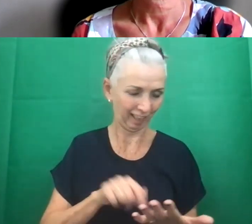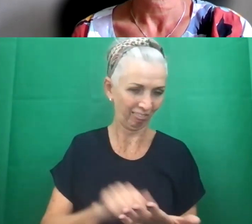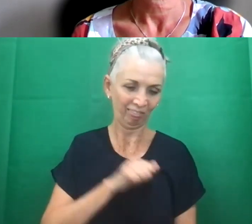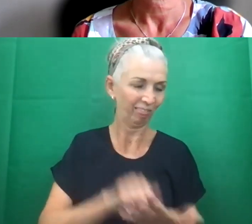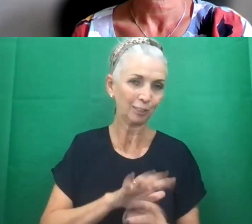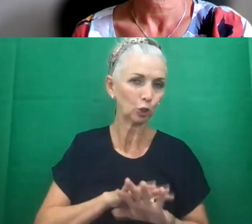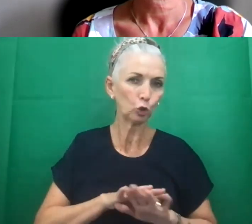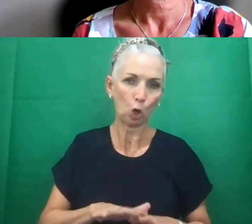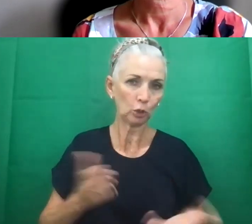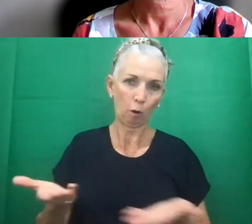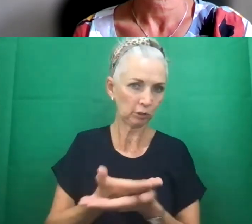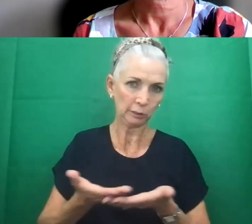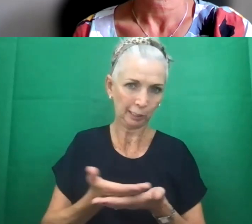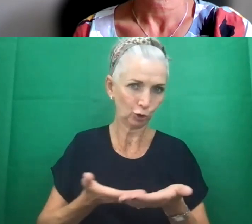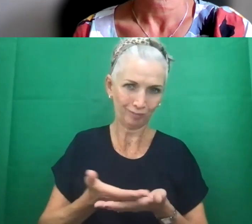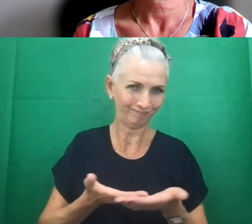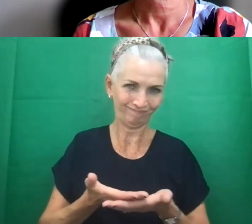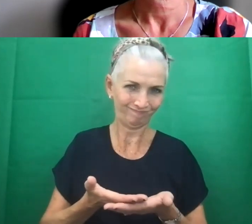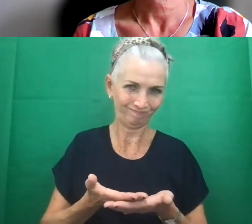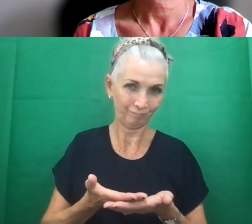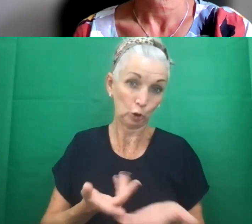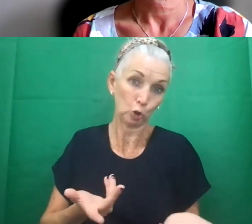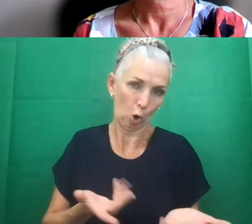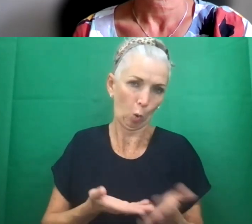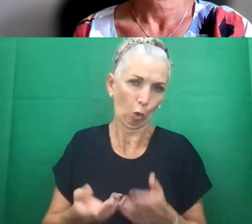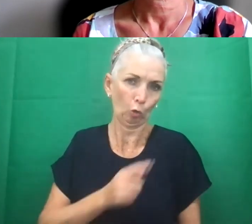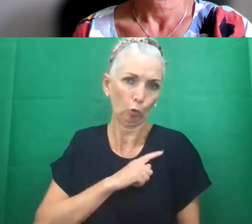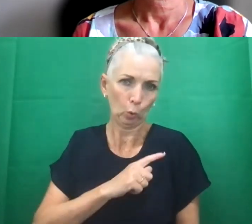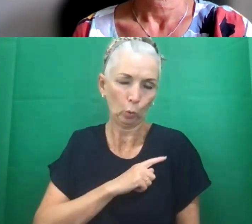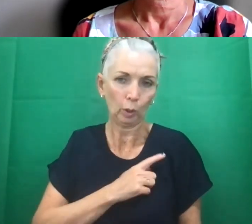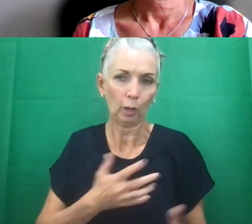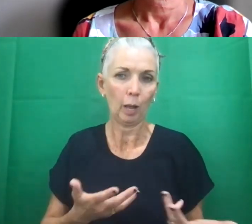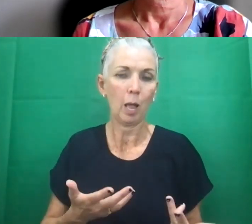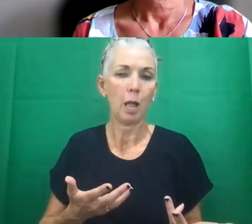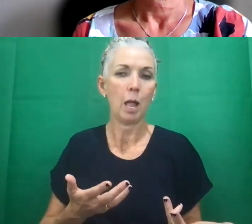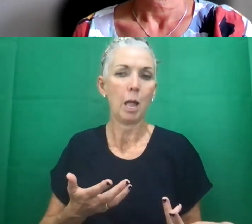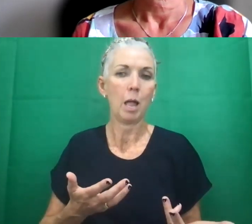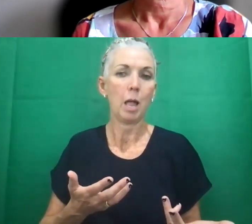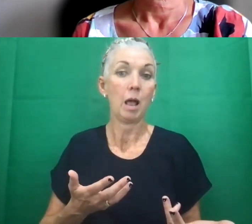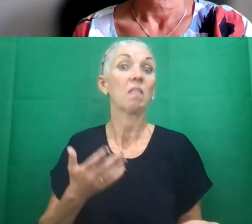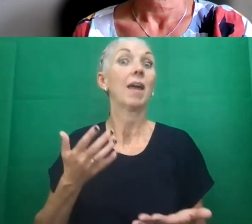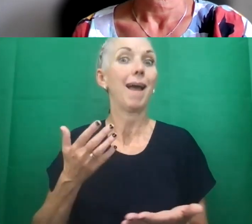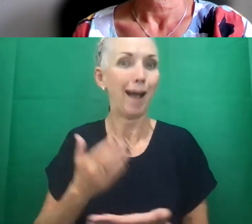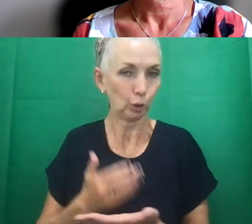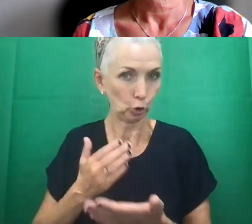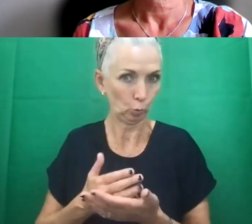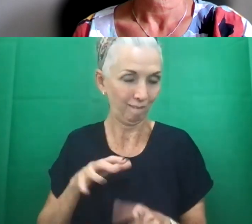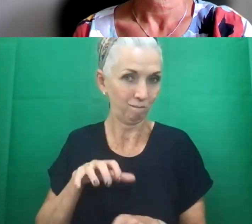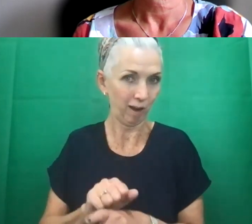And because of that, they they actually found the strategy to be unlawful. Now,